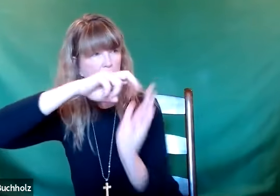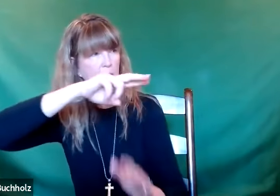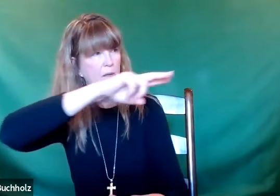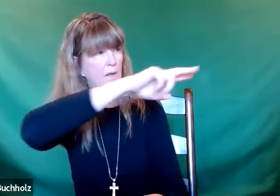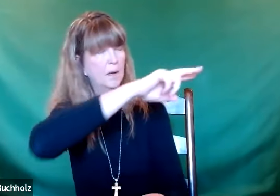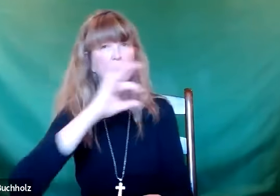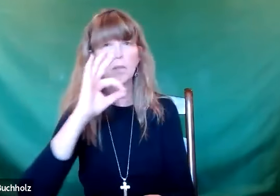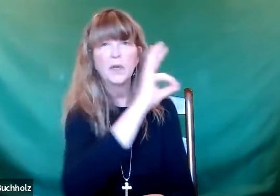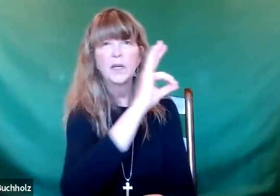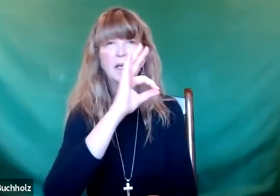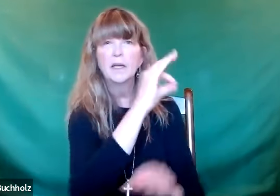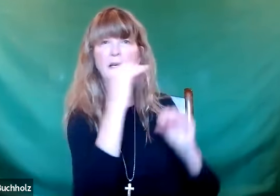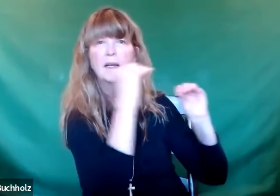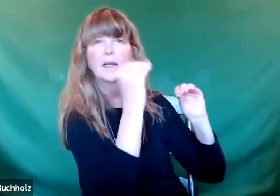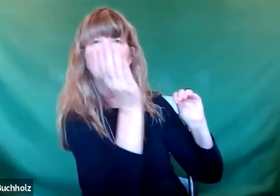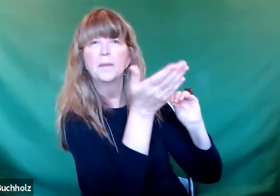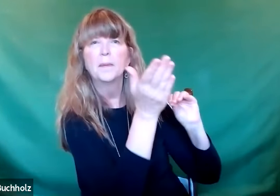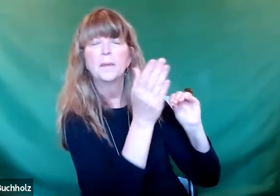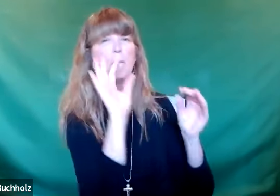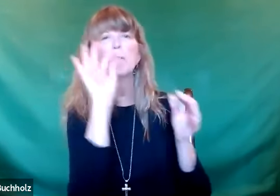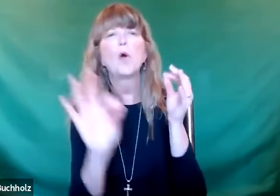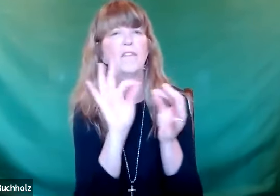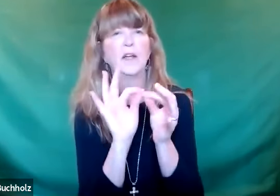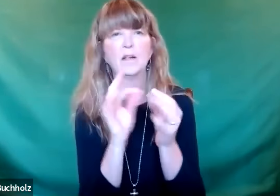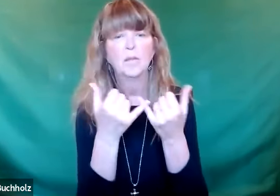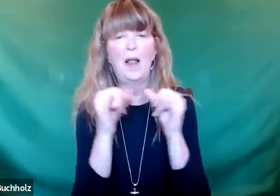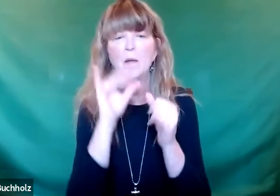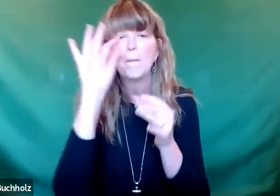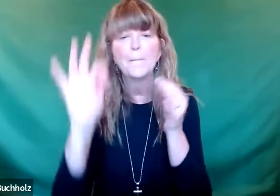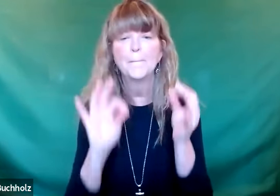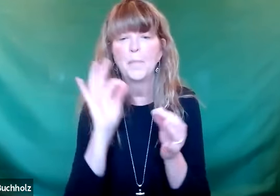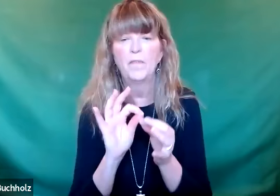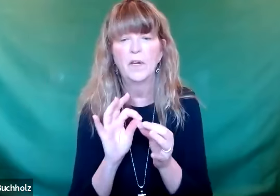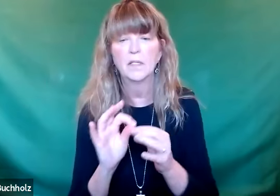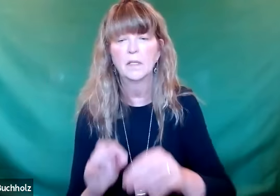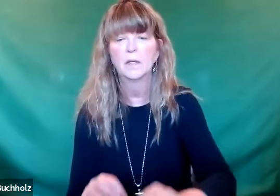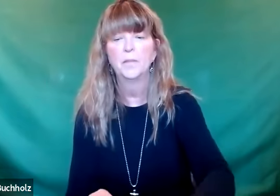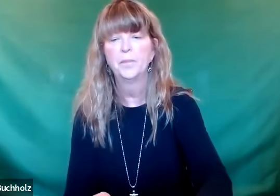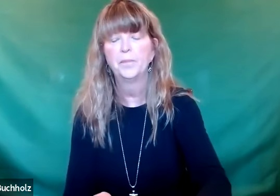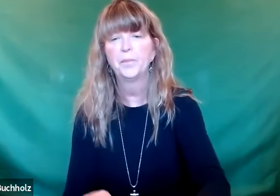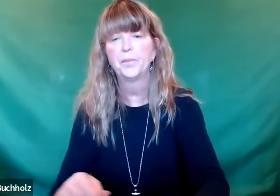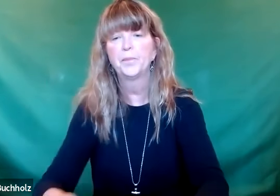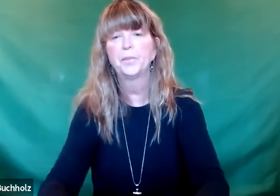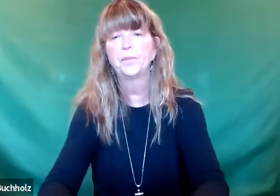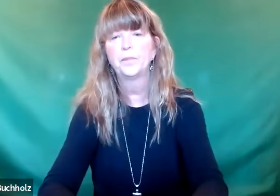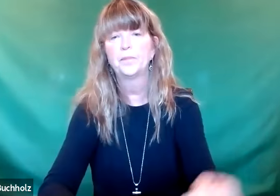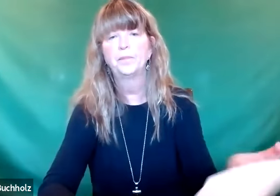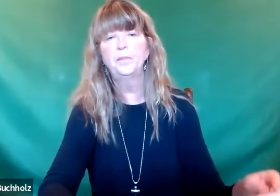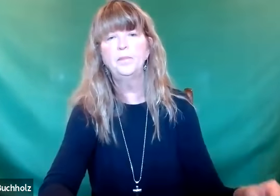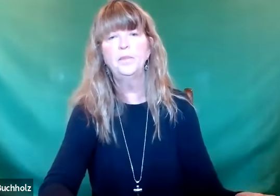cove where people can be on the shore, where Jesus could be out in the boat and people could watch his